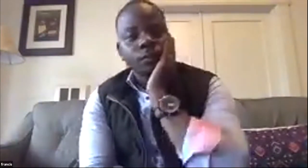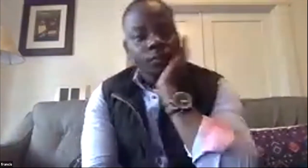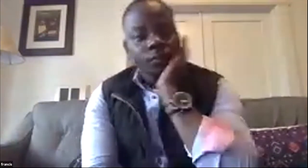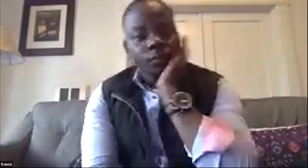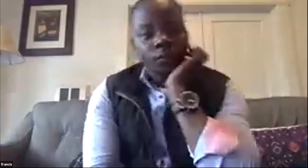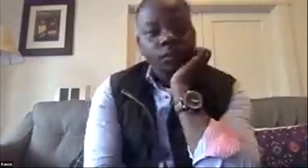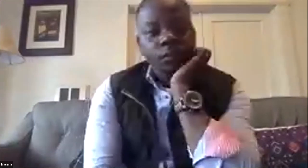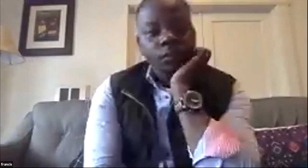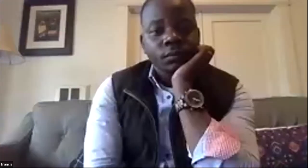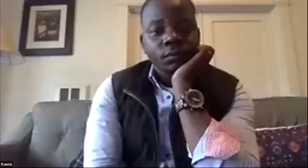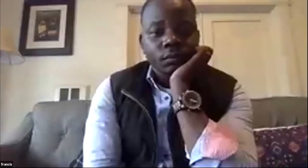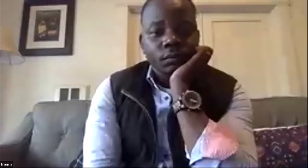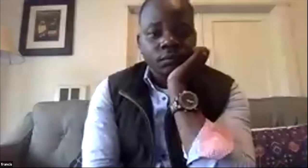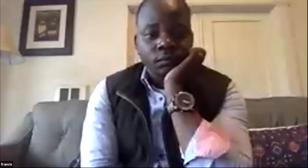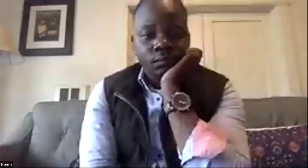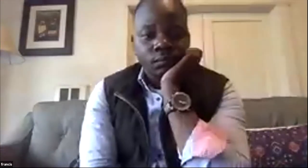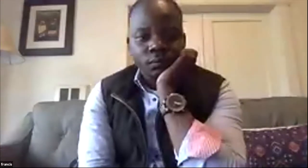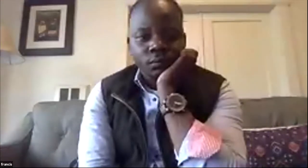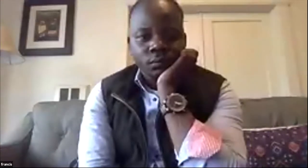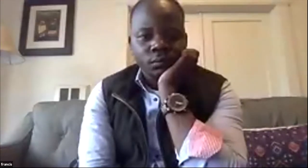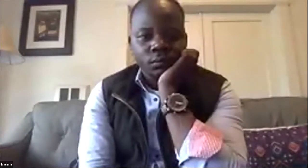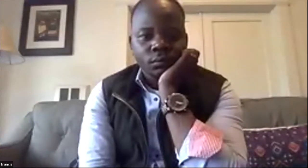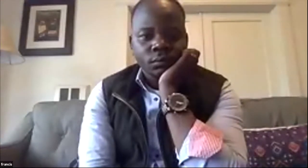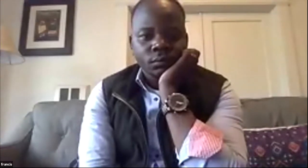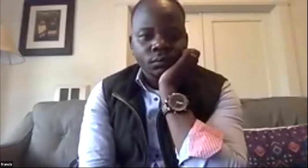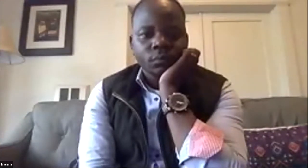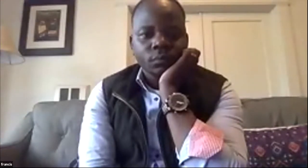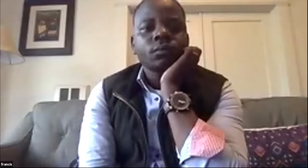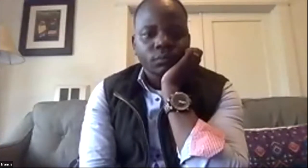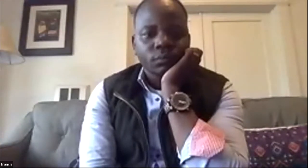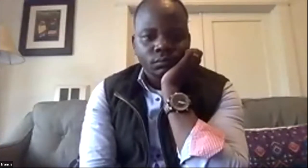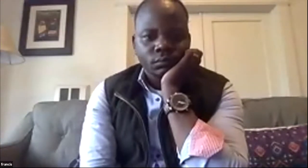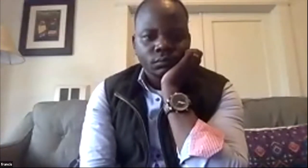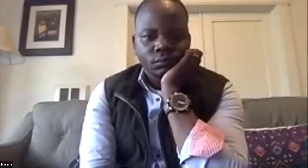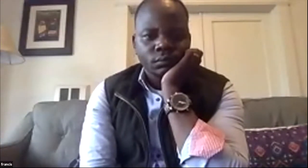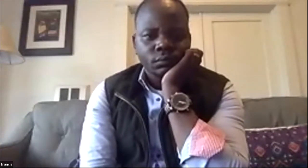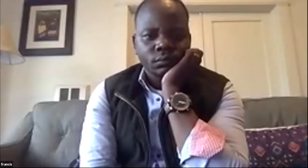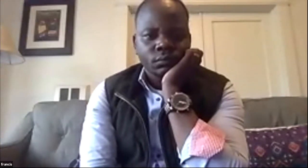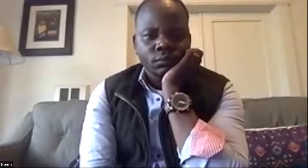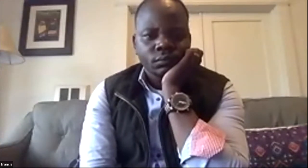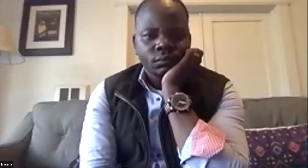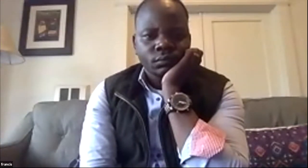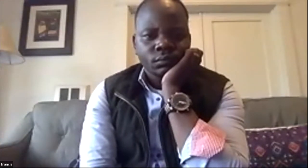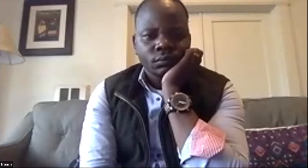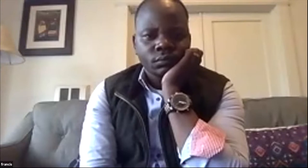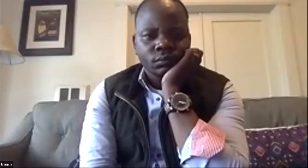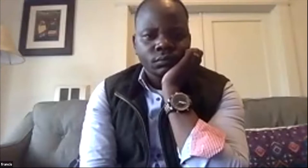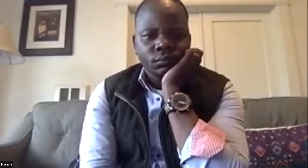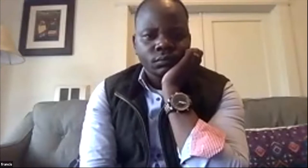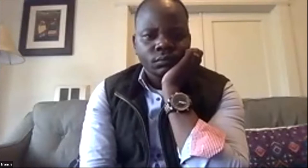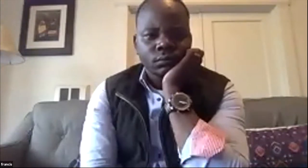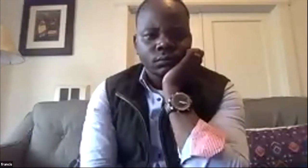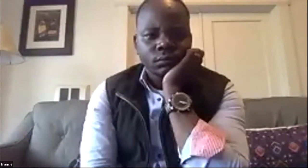in the sense that you want to build on the land in the sense that you have to integrate with government and in the sense that you have to integrate